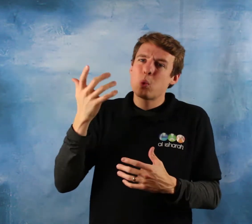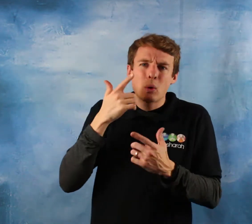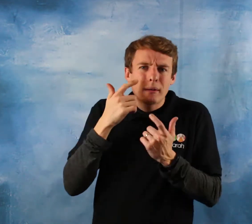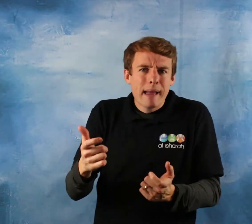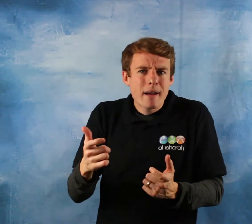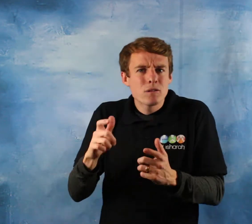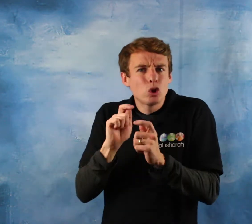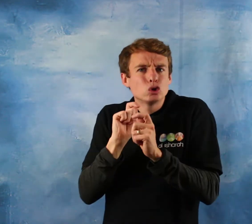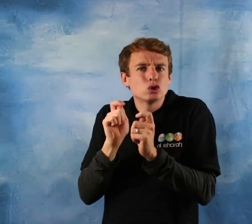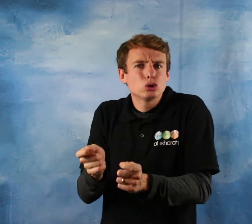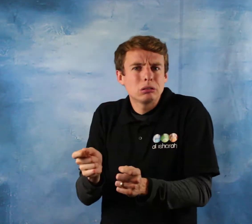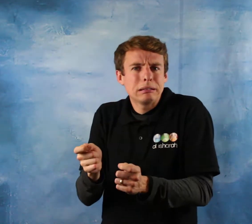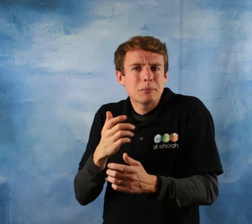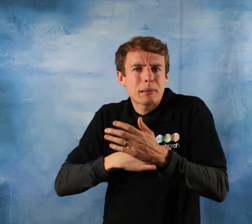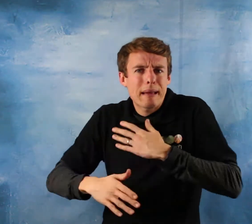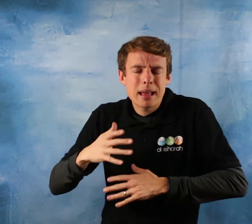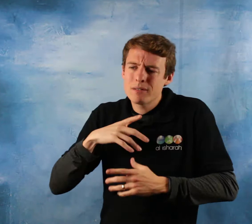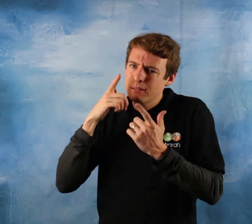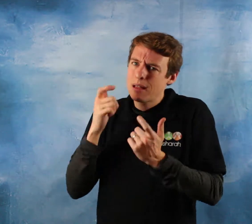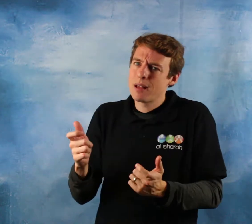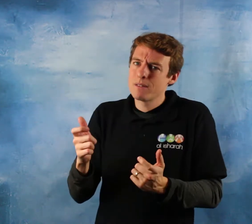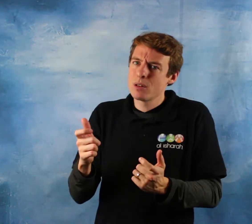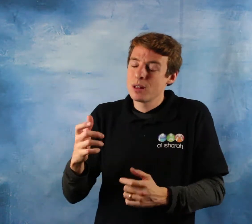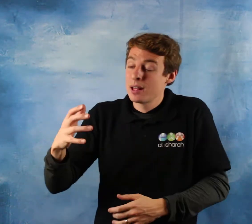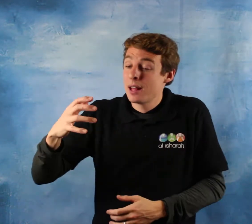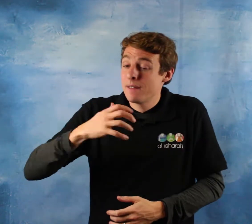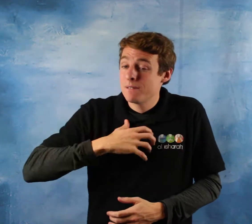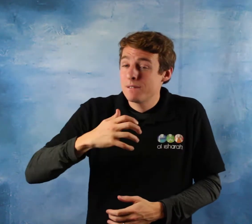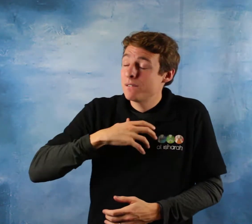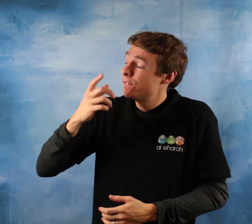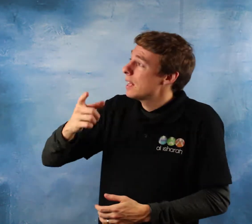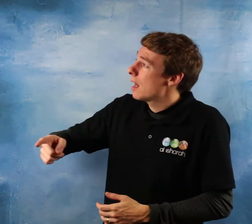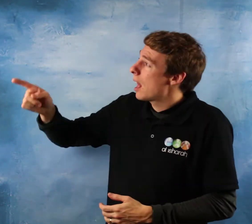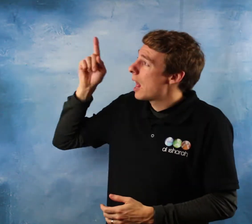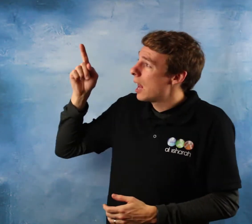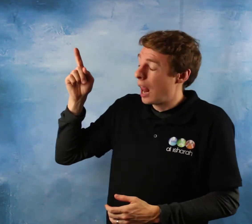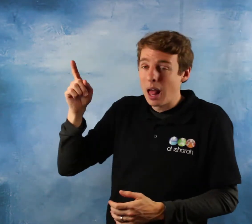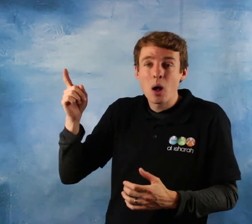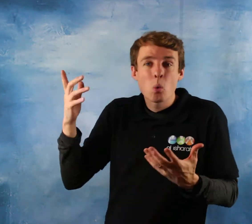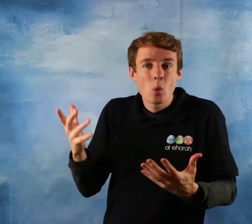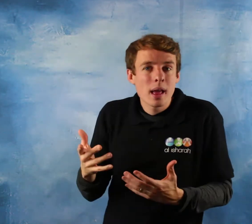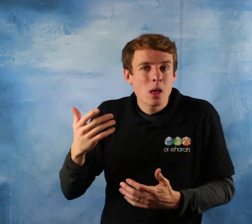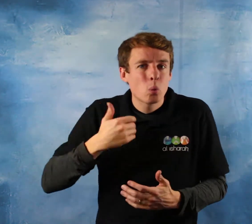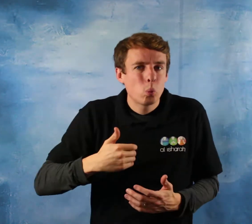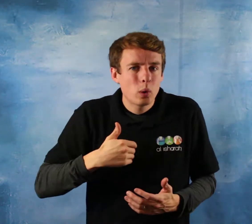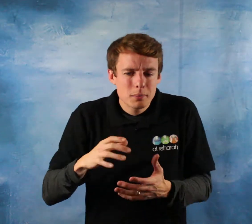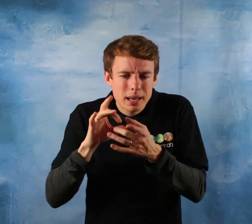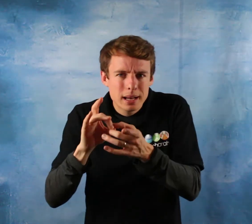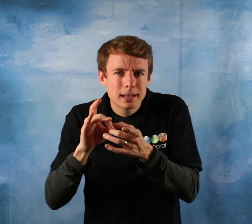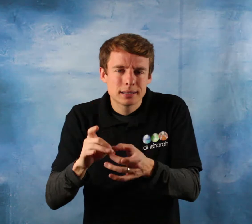Allah so fear Allah in the women so he is not a true believer my dear respected brothers and sisters he is